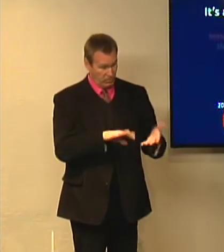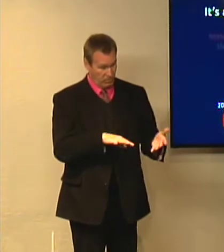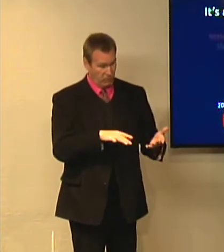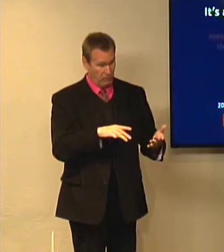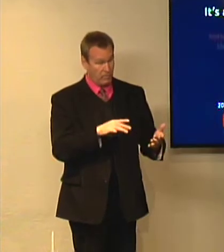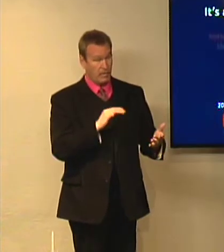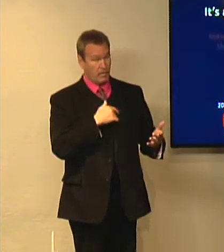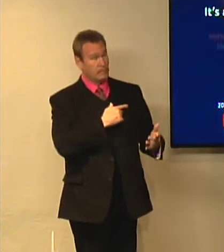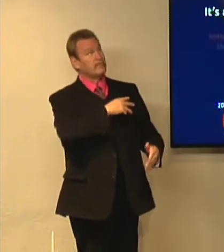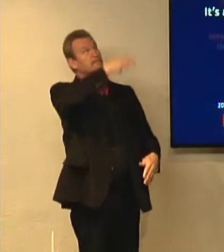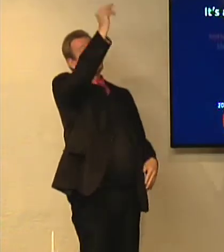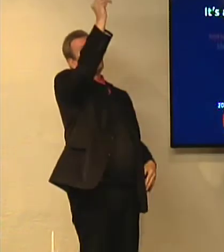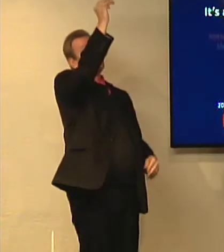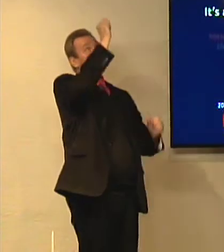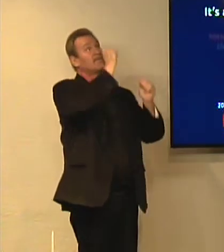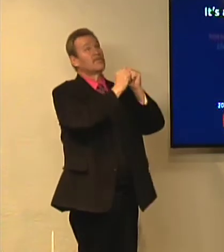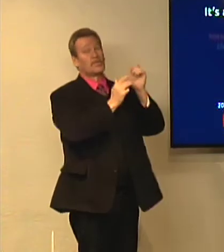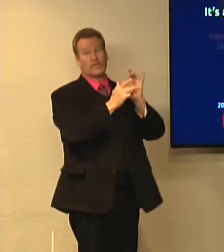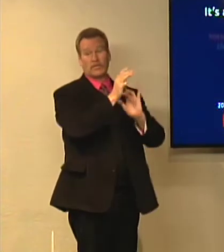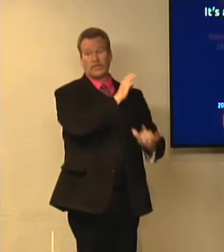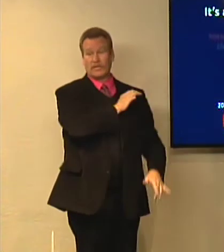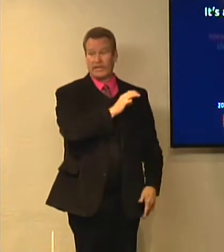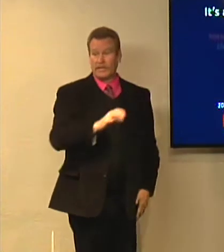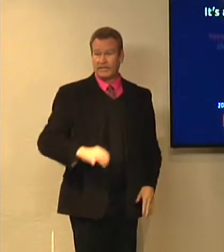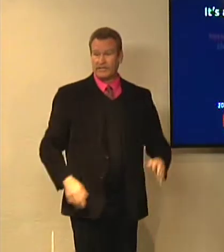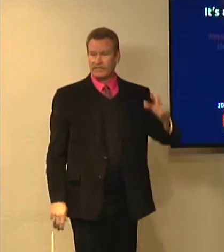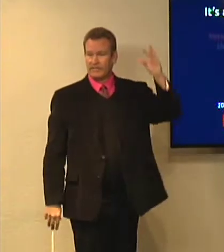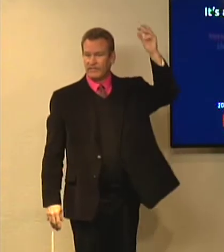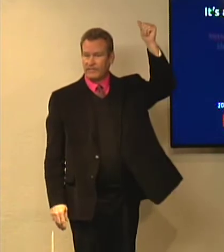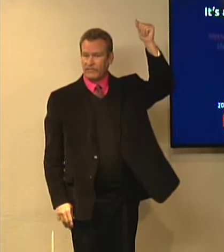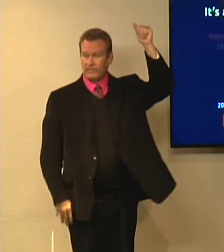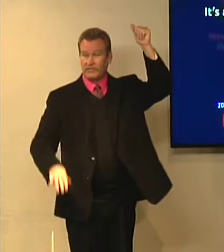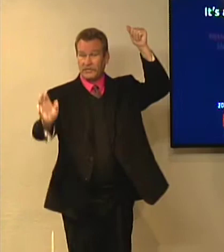When a person dies, their soul is immediately caught up with Jesus Christ. And that's what we're celebrating.